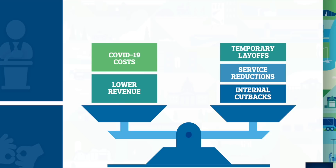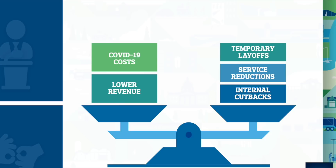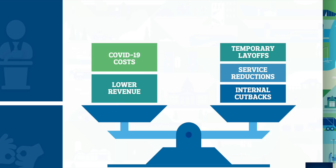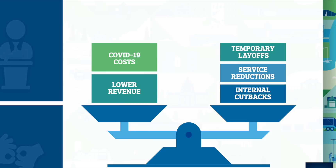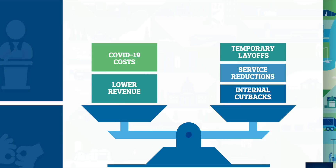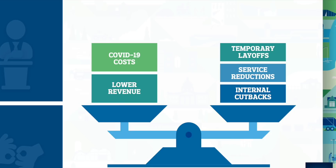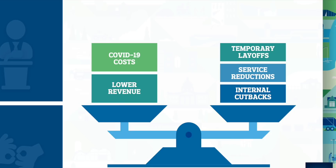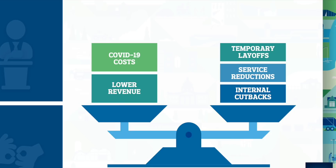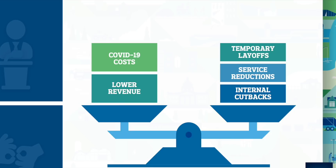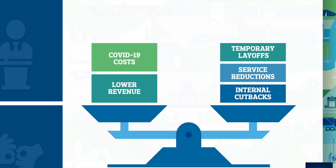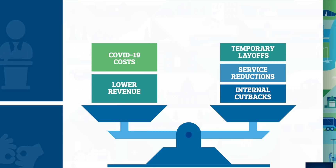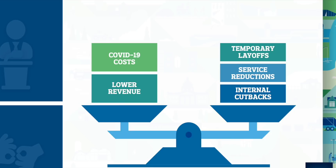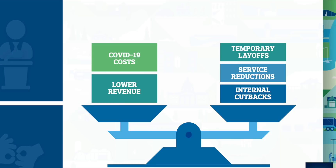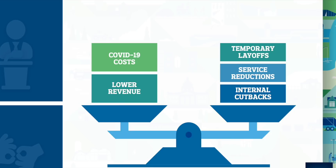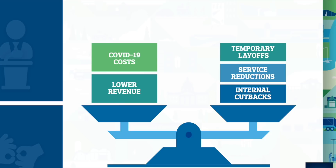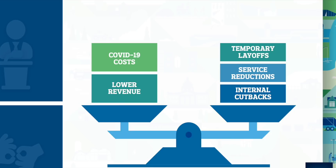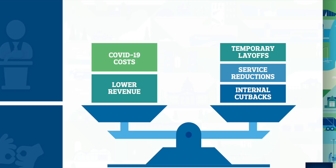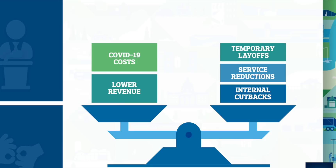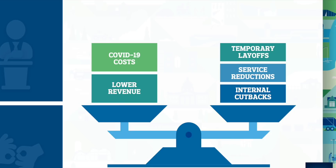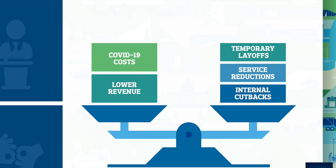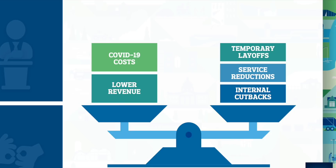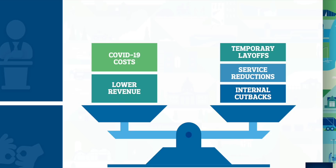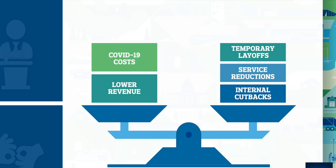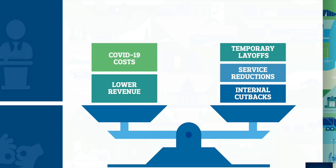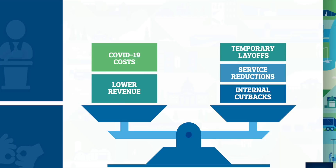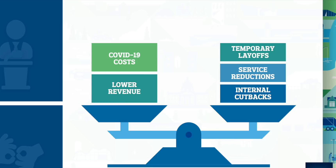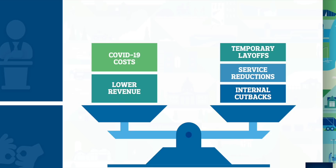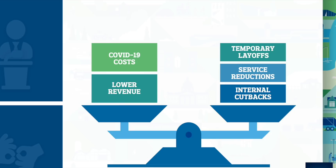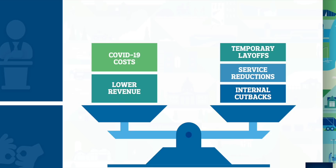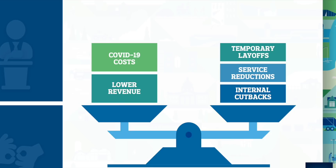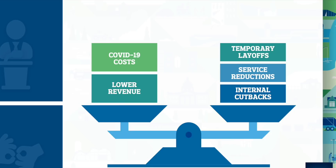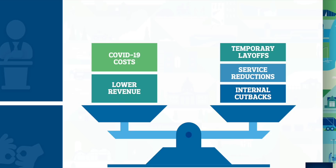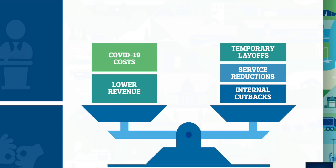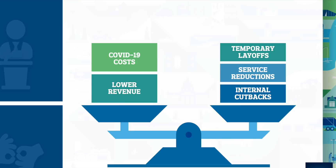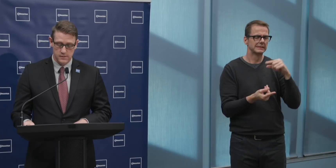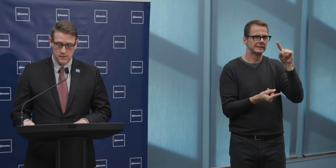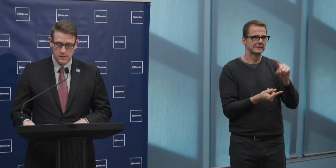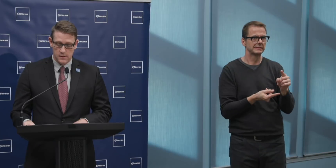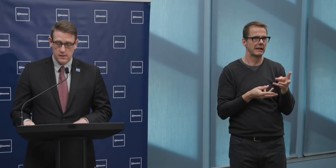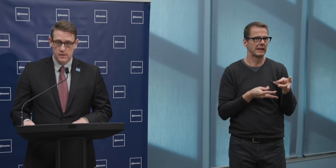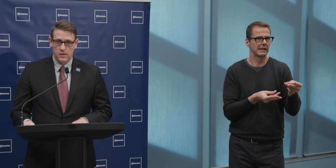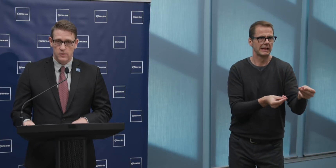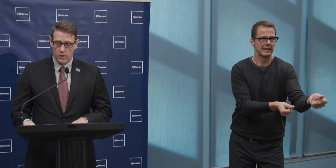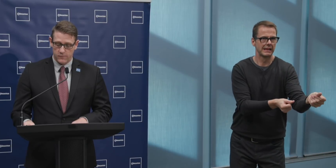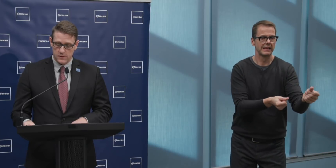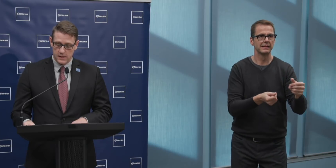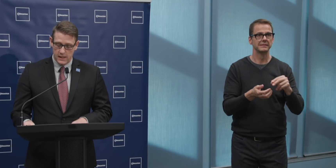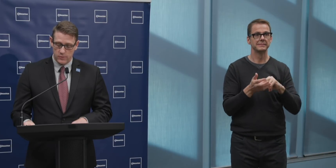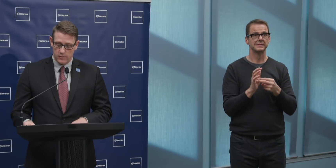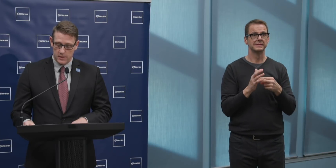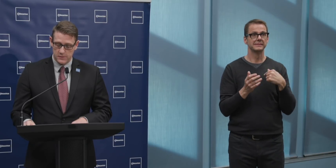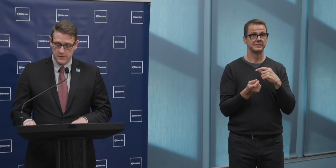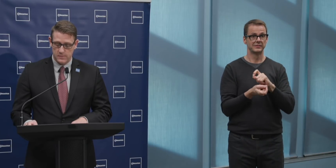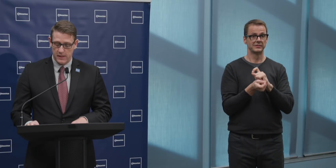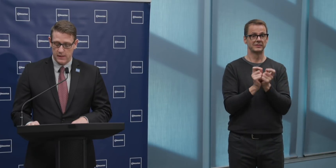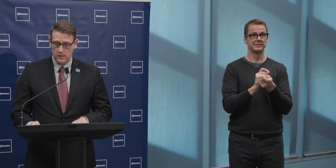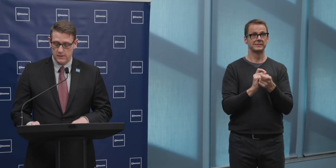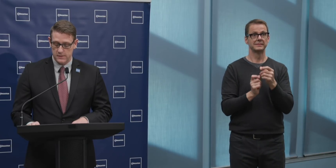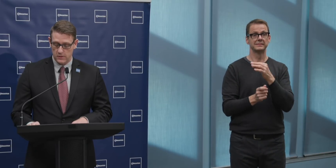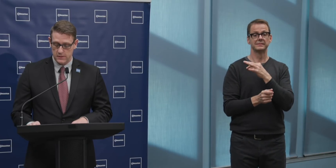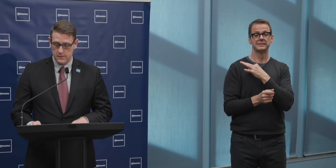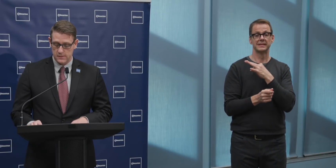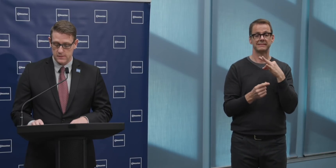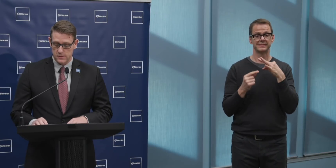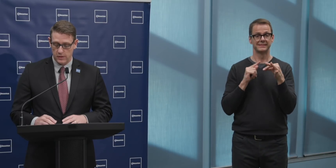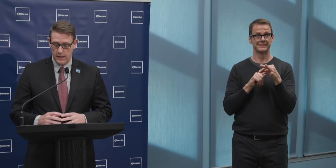These reductions include workforce adjustments and project adjustments. On the workforce side we are reducing spending